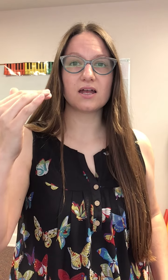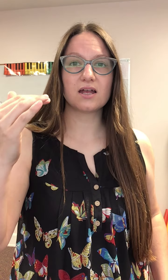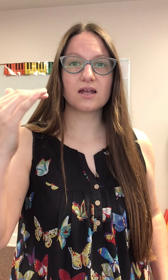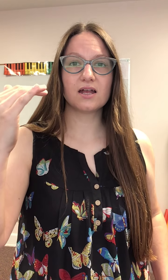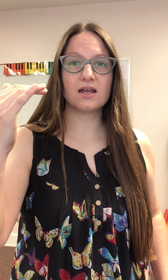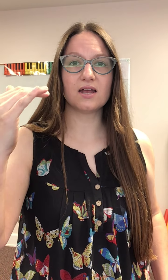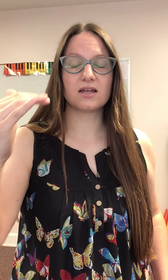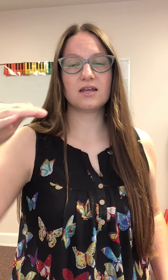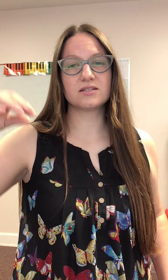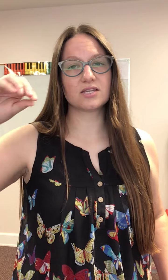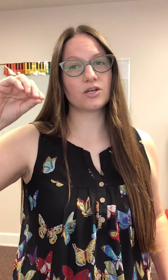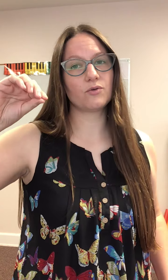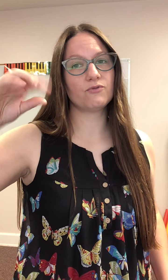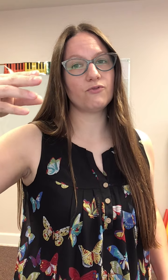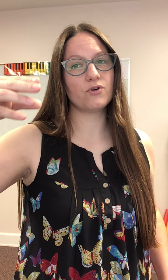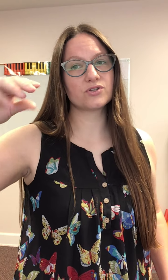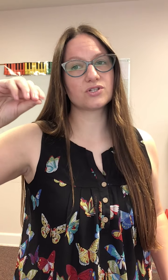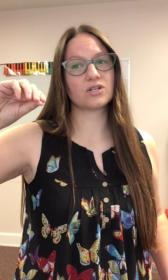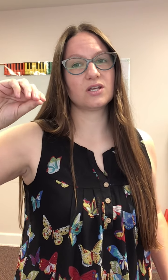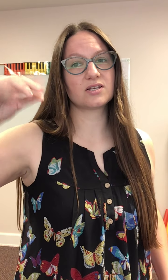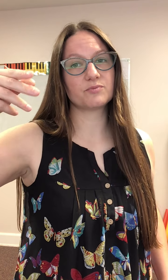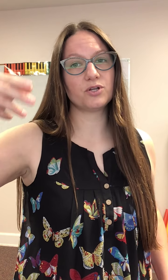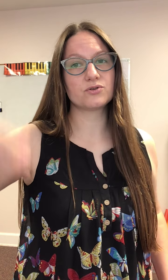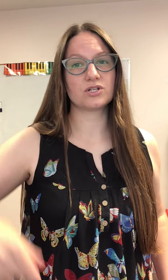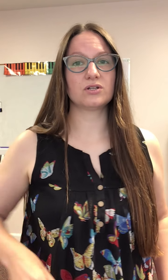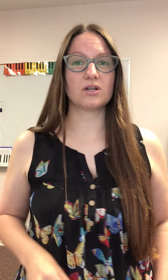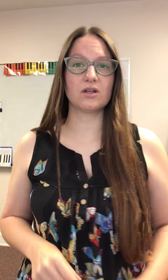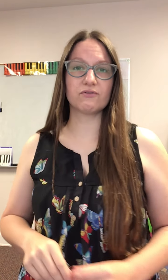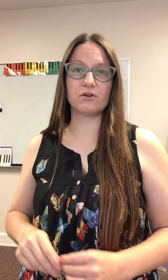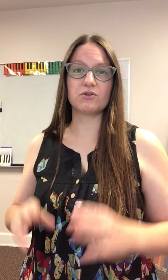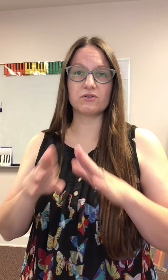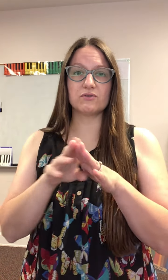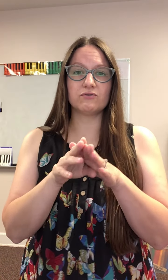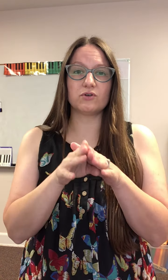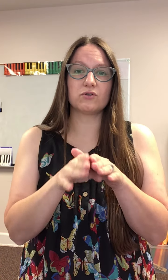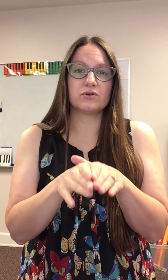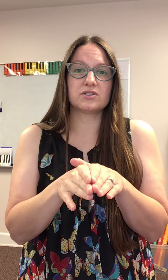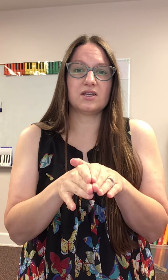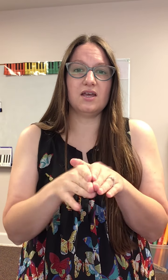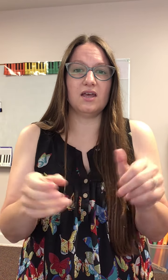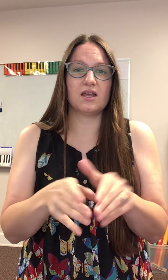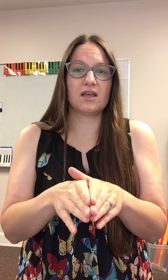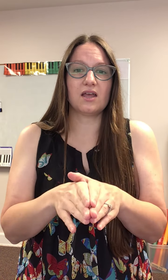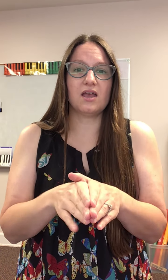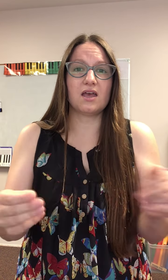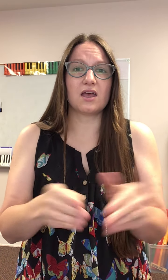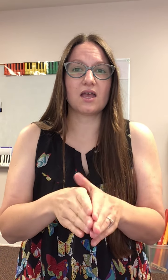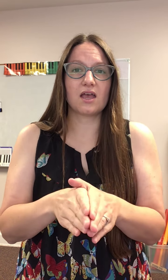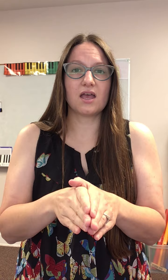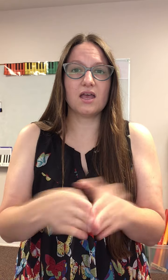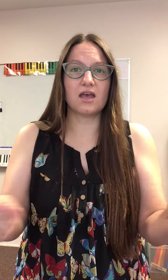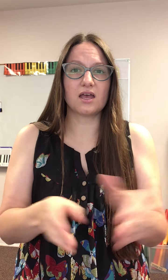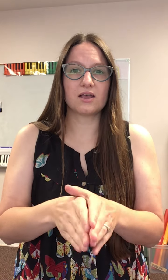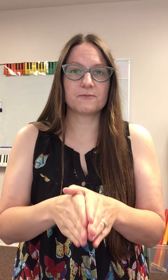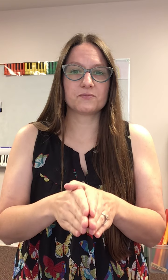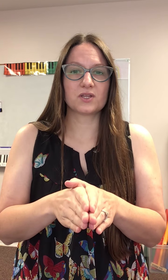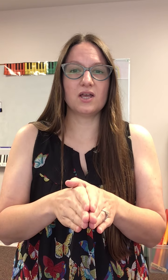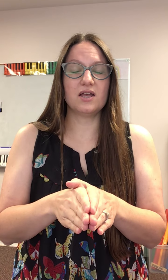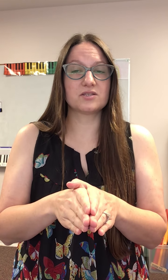eh and it's like a forced explosion from your vocal cords eh eh eh as